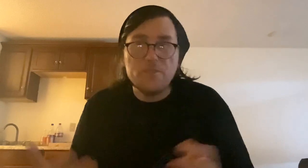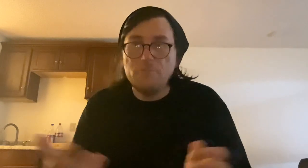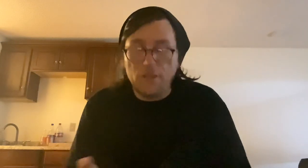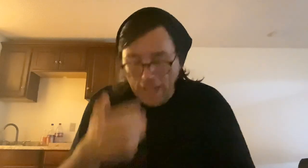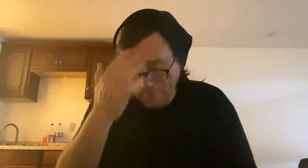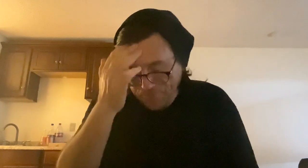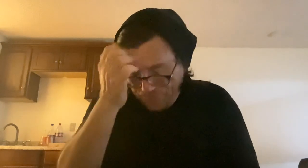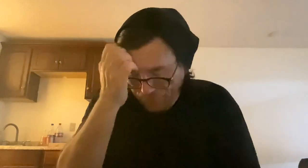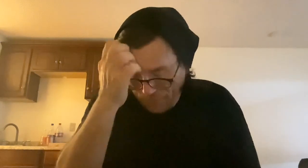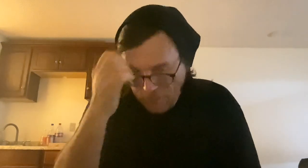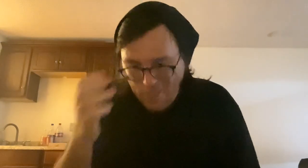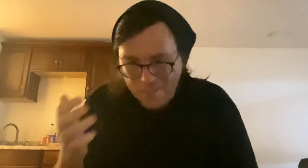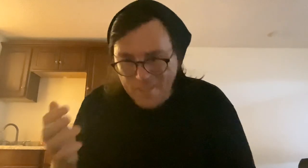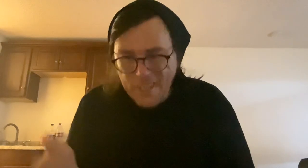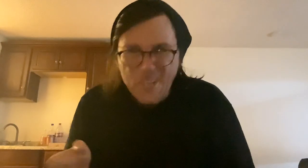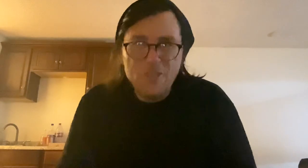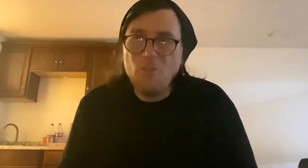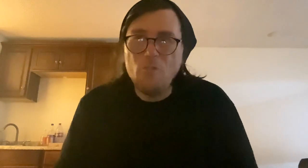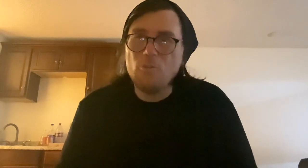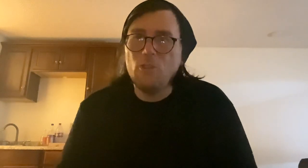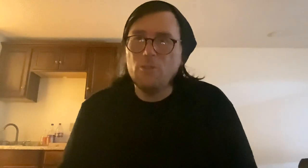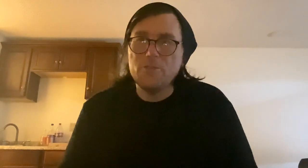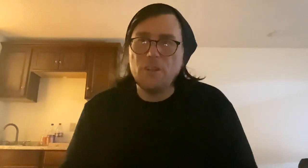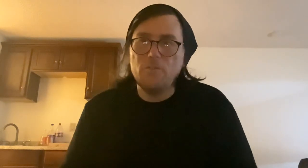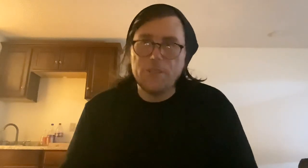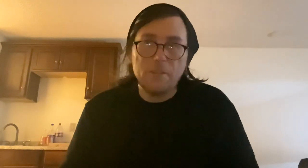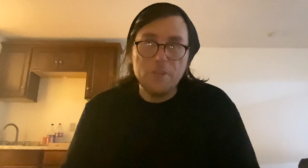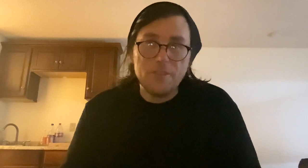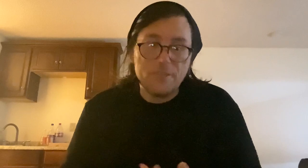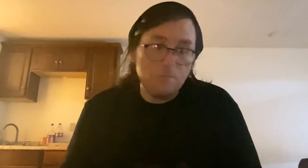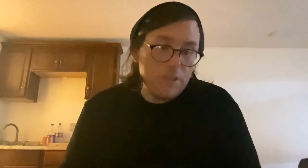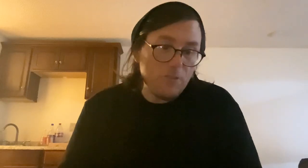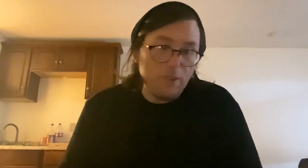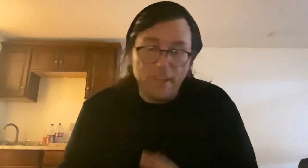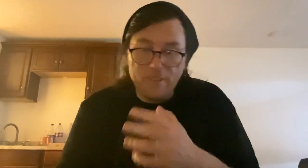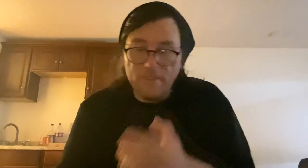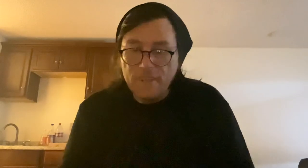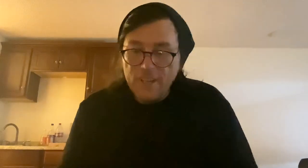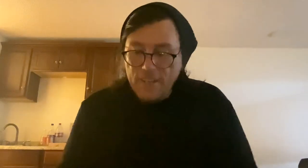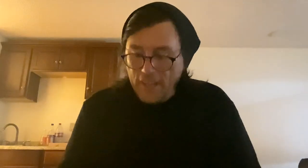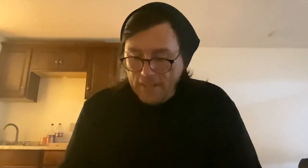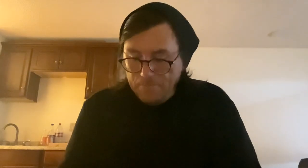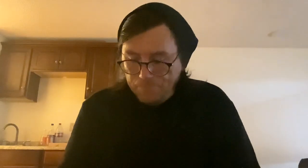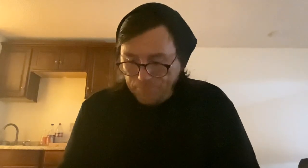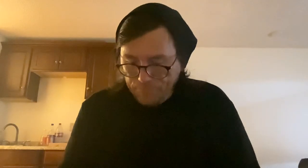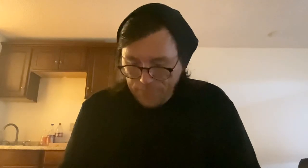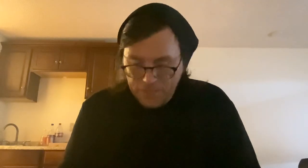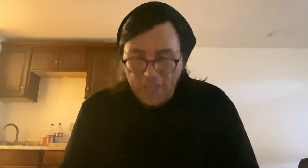being that. Just don't overload yourself with commissions, don't be too greedy, don't take